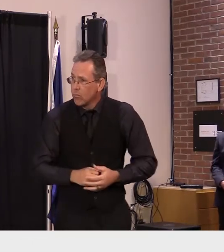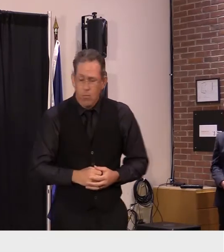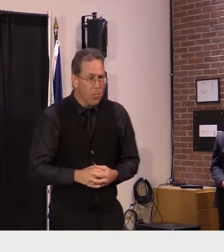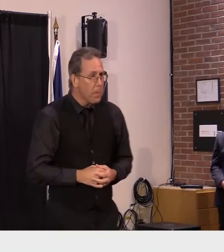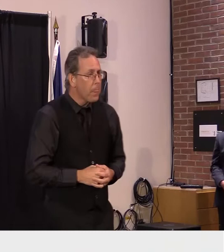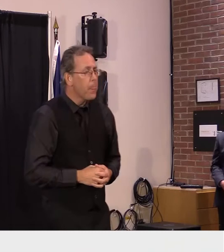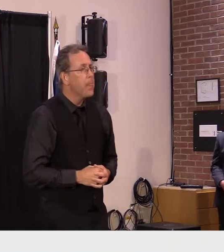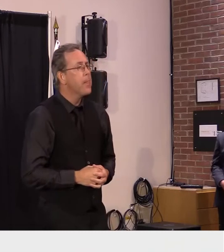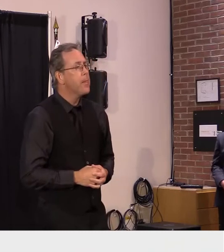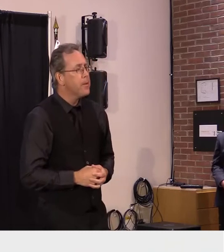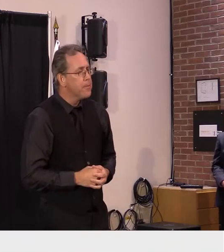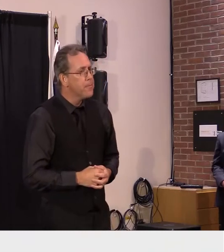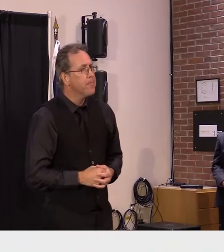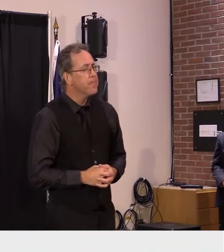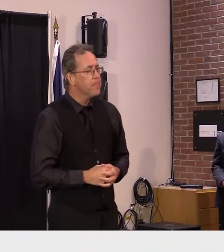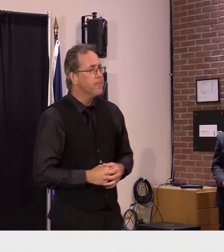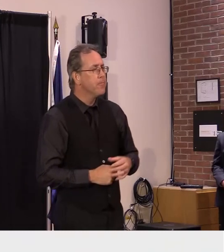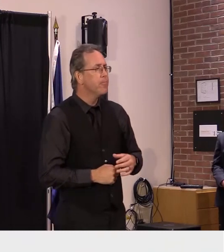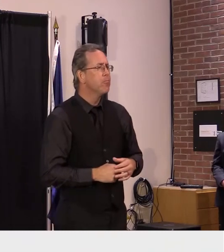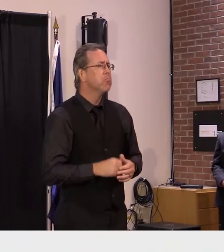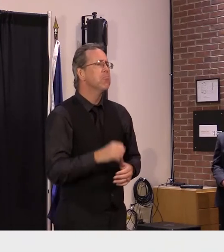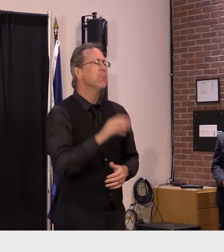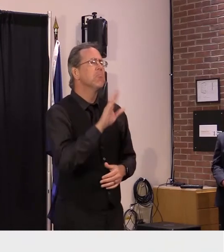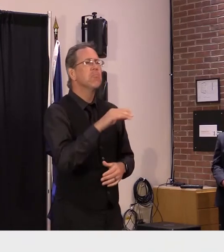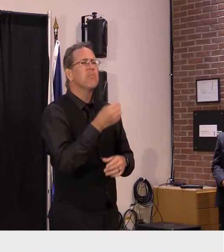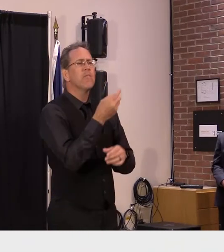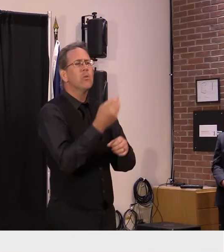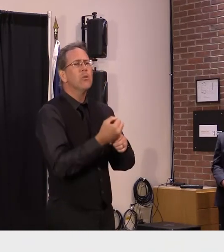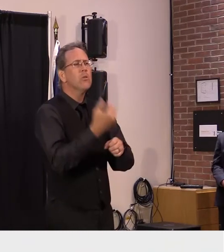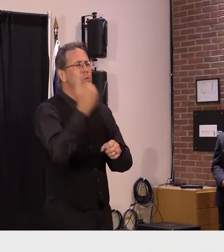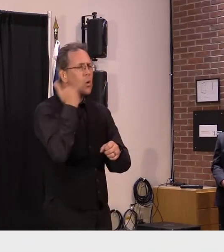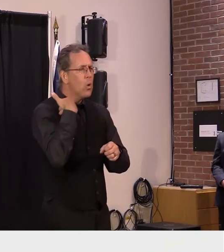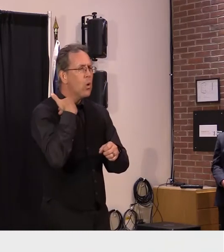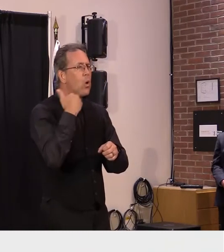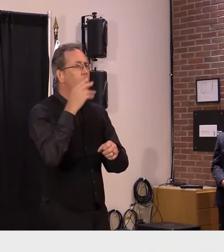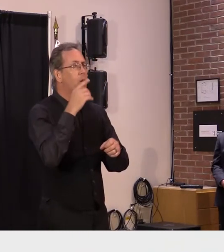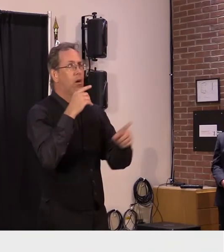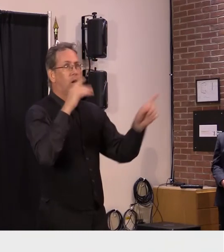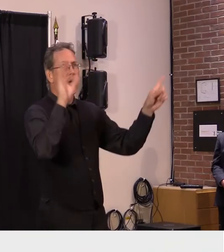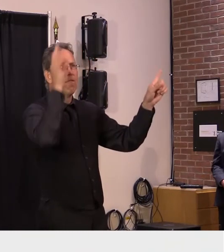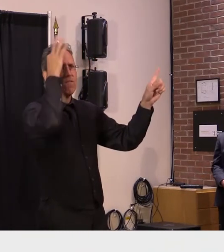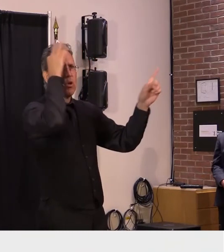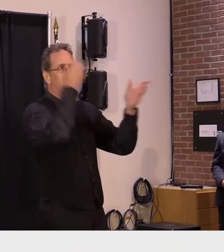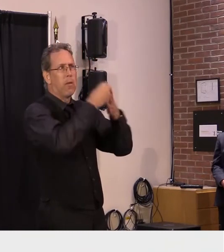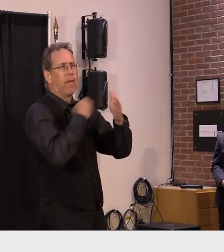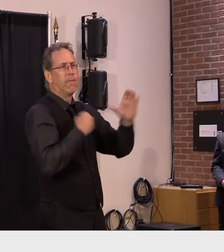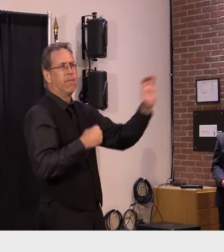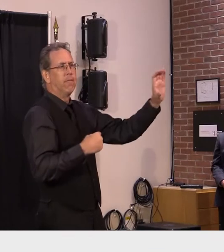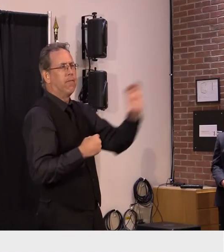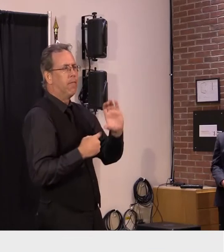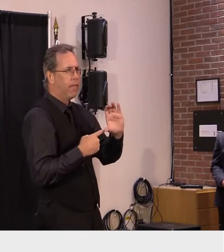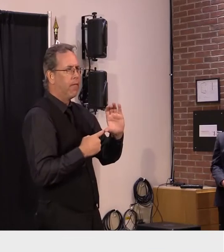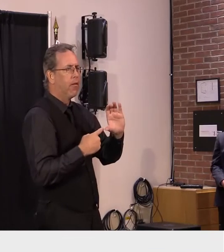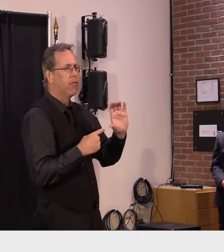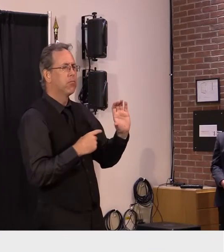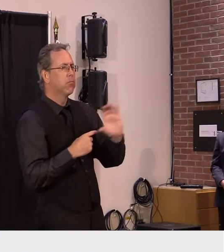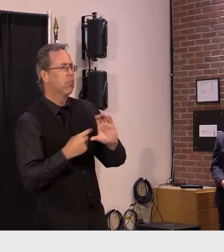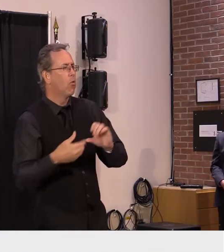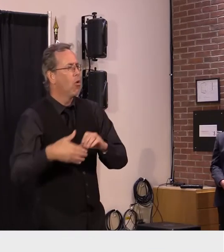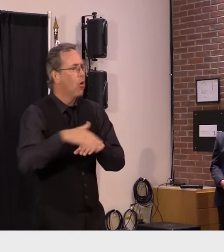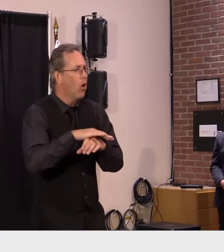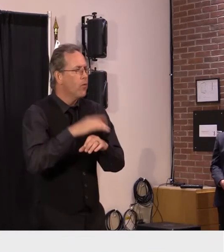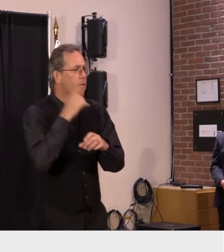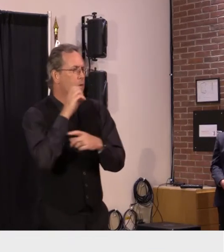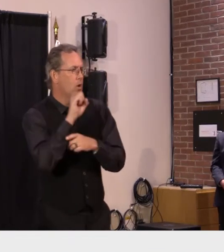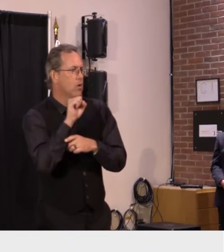hi guy uh there was a program several years ago funded by the federal government to support the cost of sros and i think that's what led to a lot